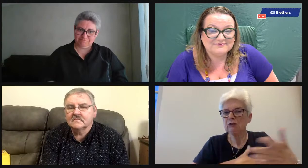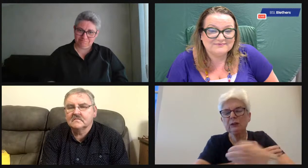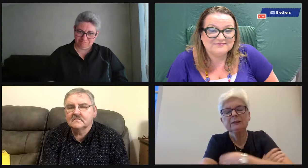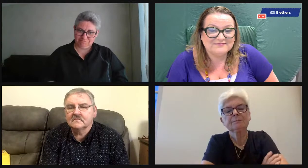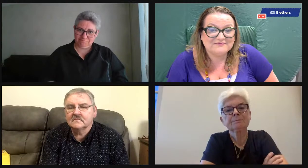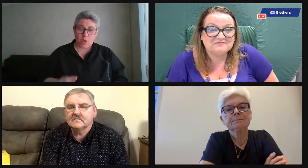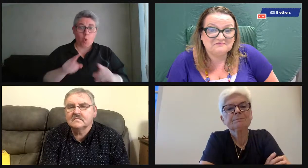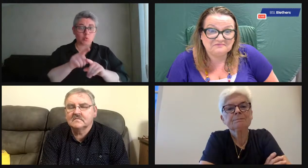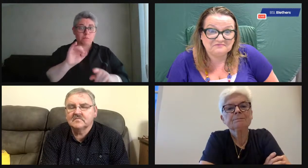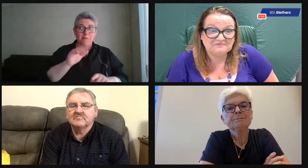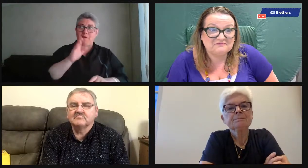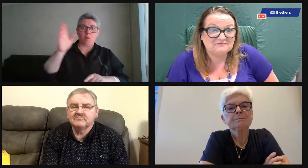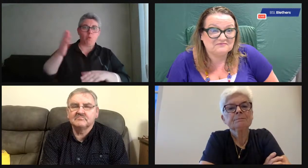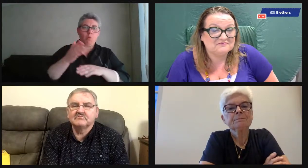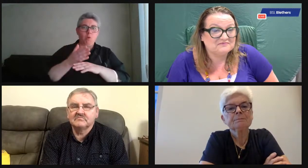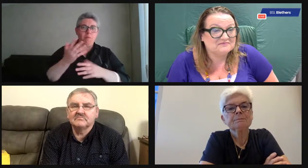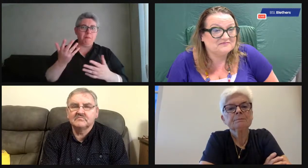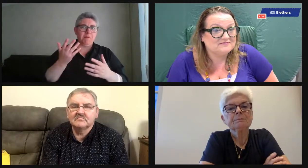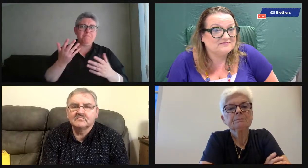years and have found it the most amazing experience.